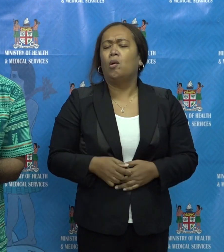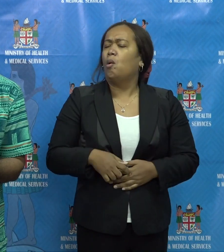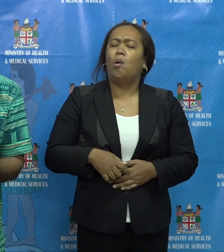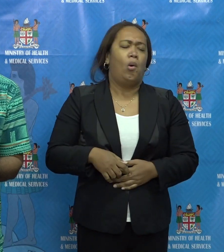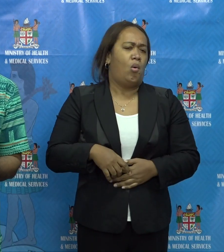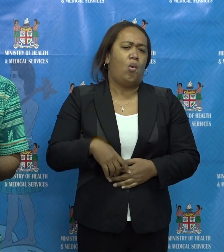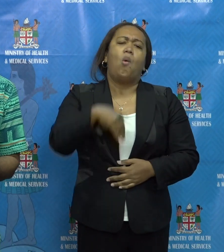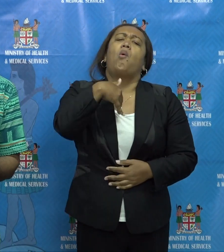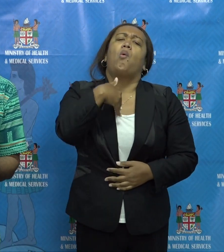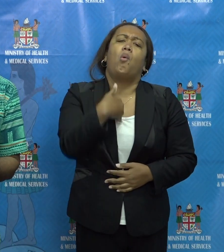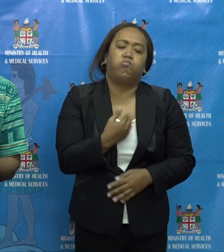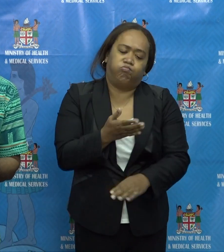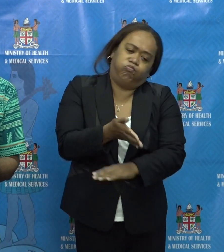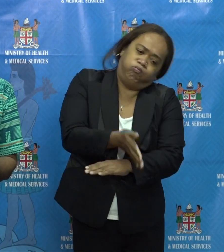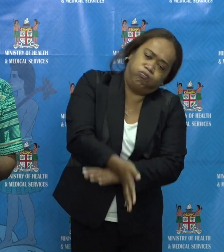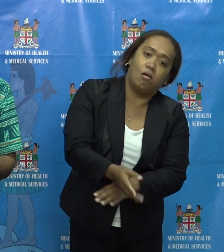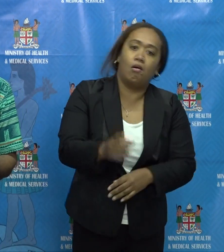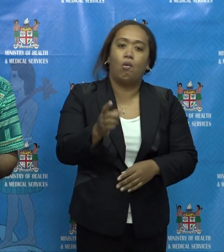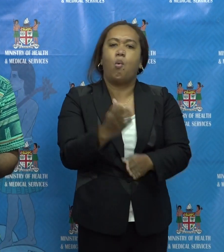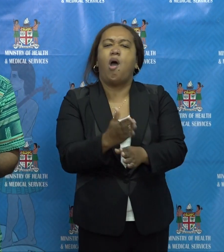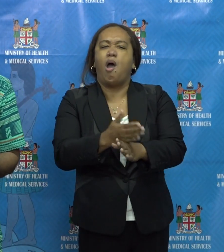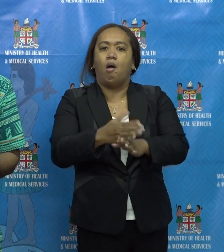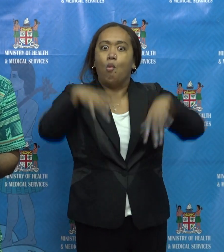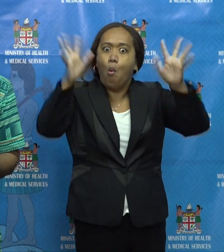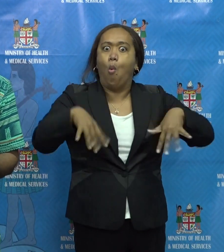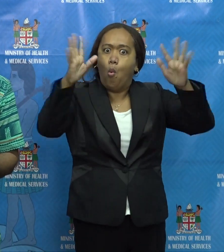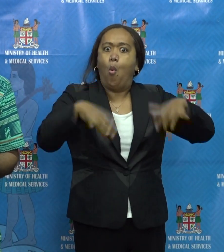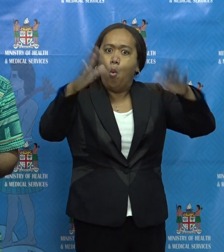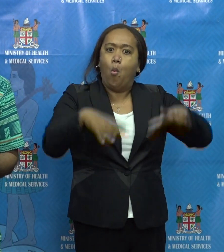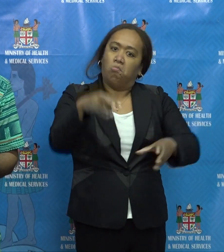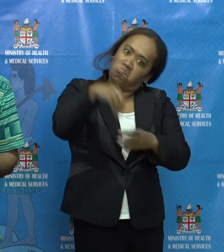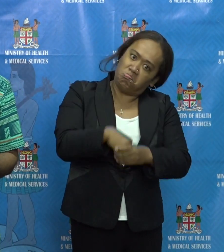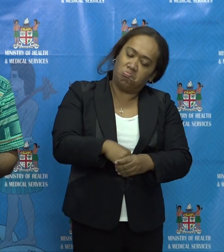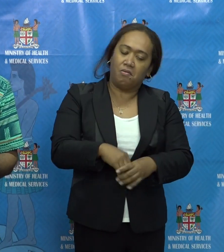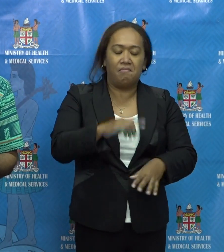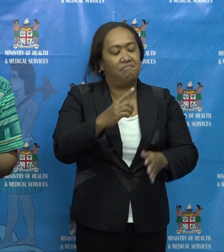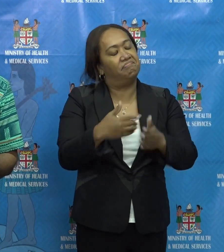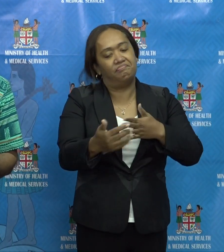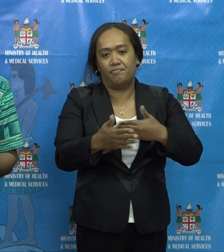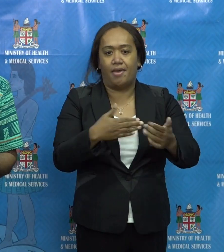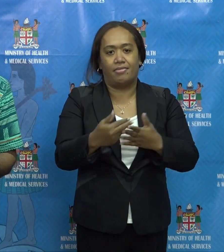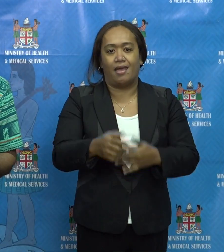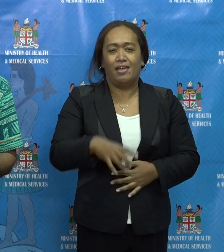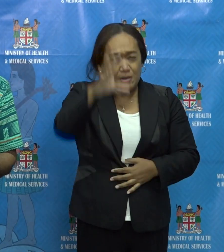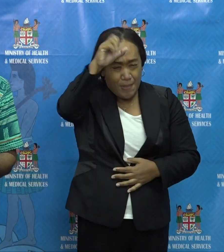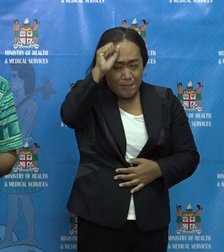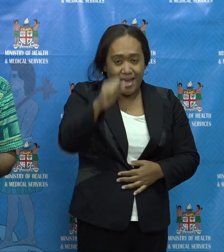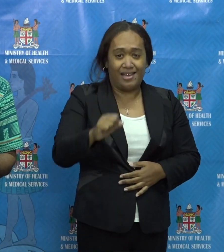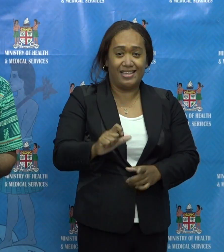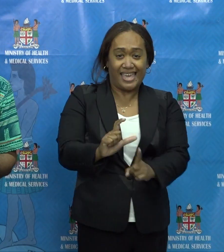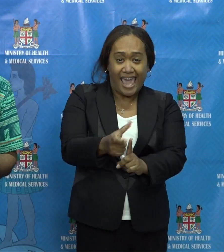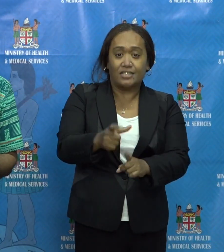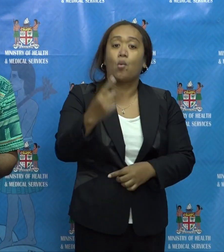weekend to identify the context of case 113, the garment factory employee.